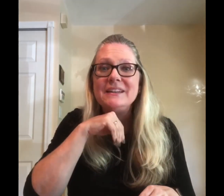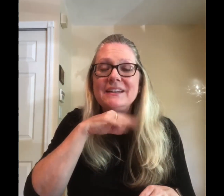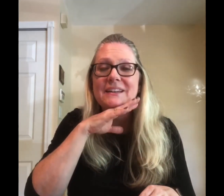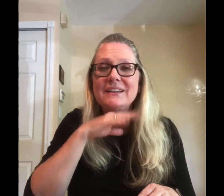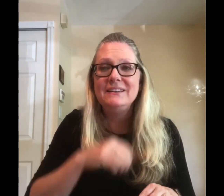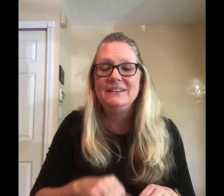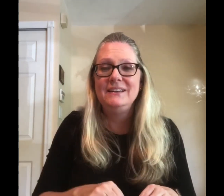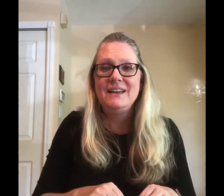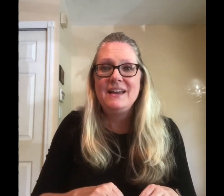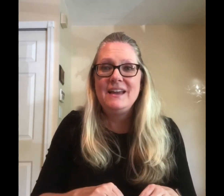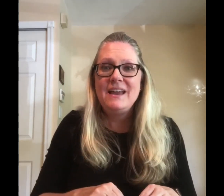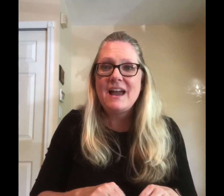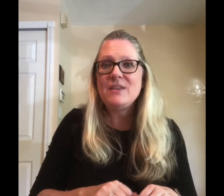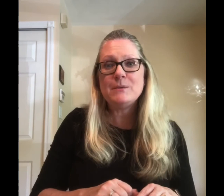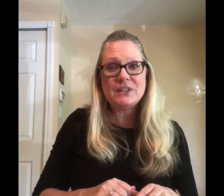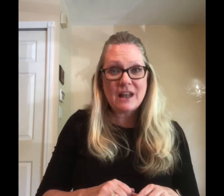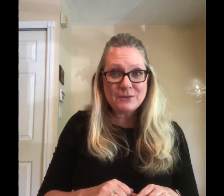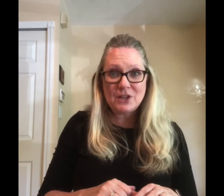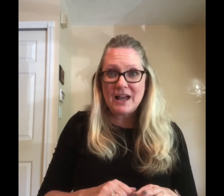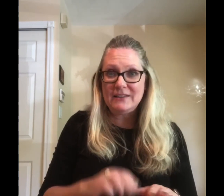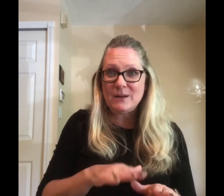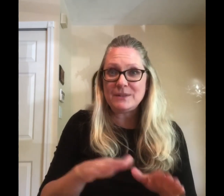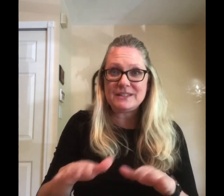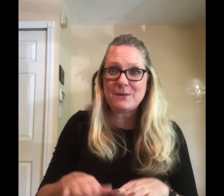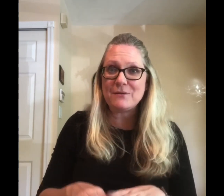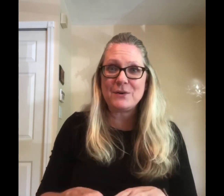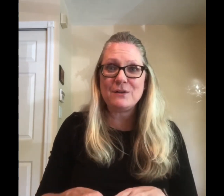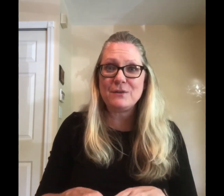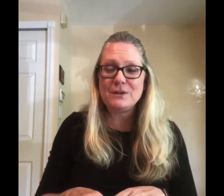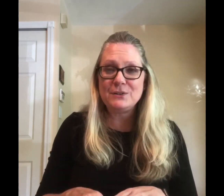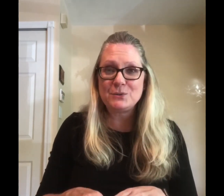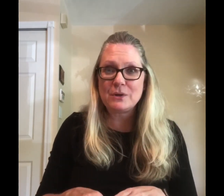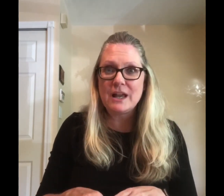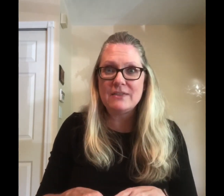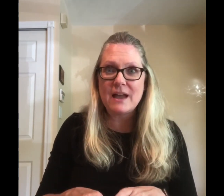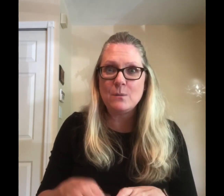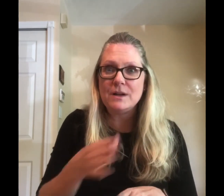and there was another line that was said over and over in the story and that was